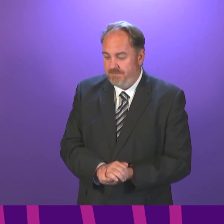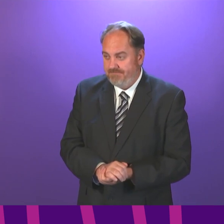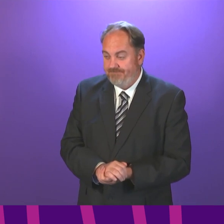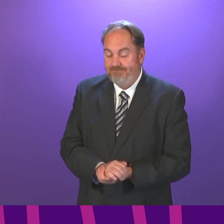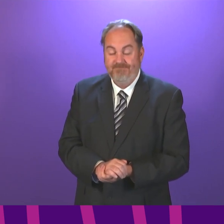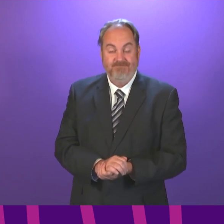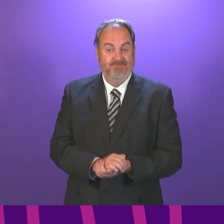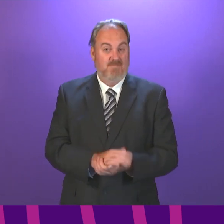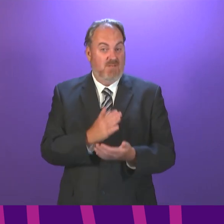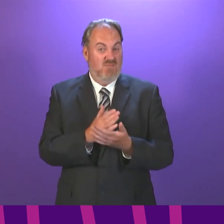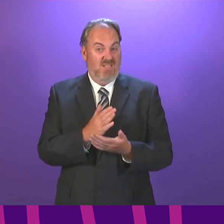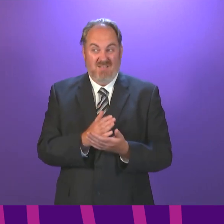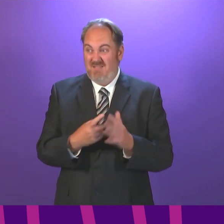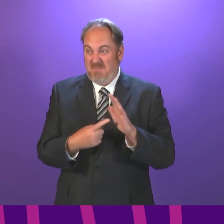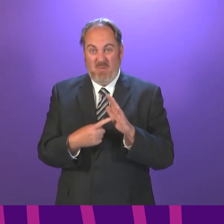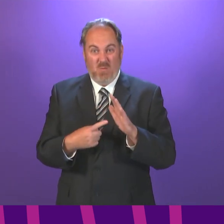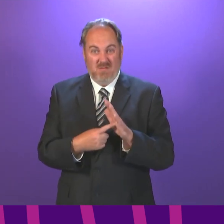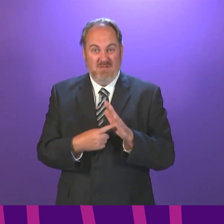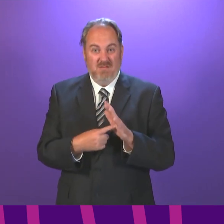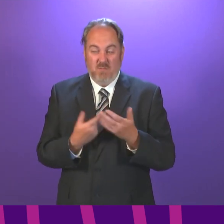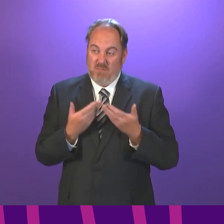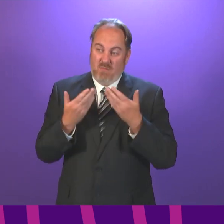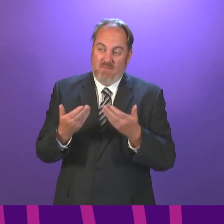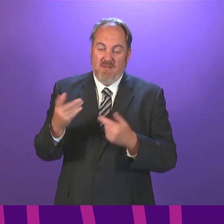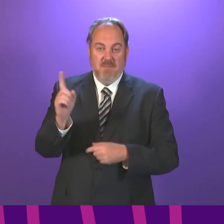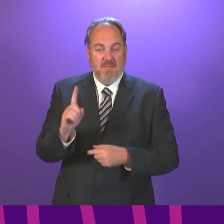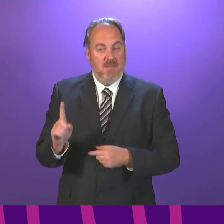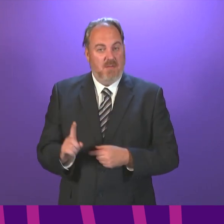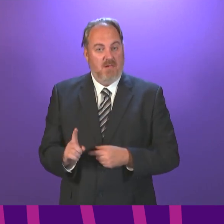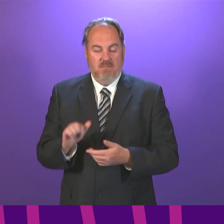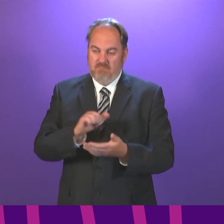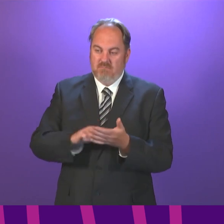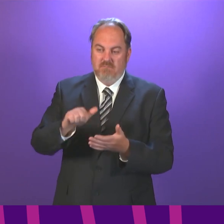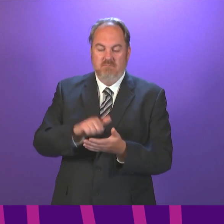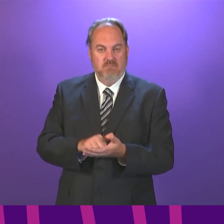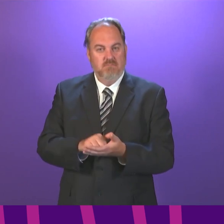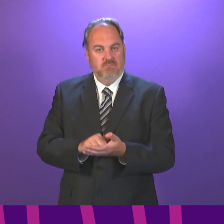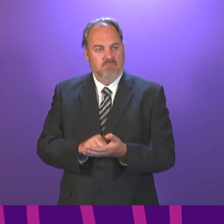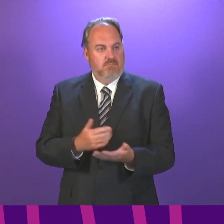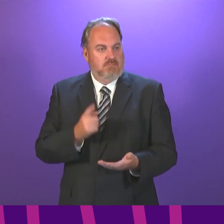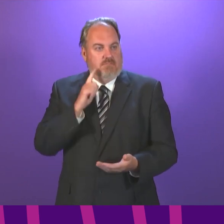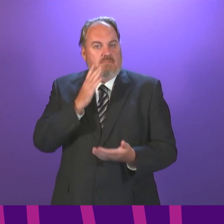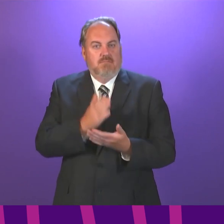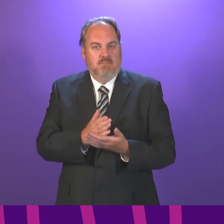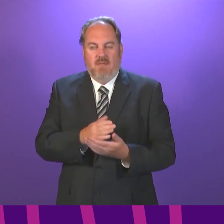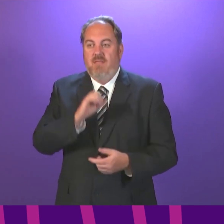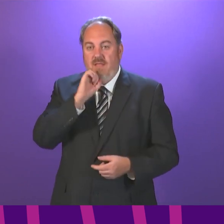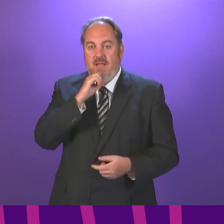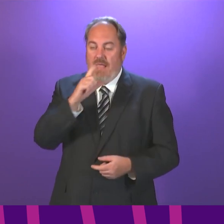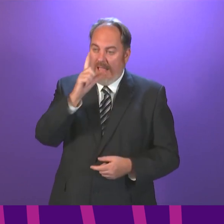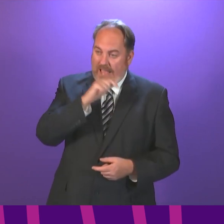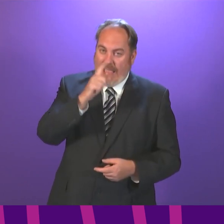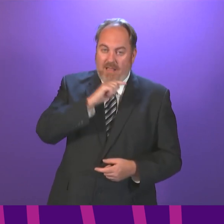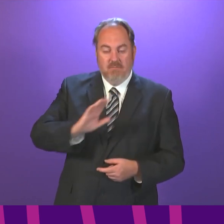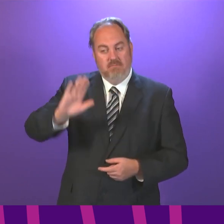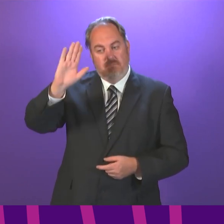think that is really important that we give people who are being offered vaccination the confidence and the ability to come forward and get